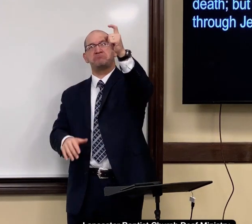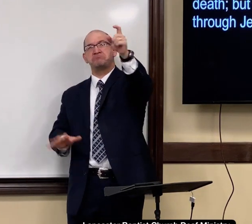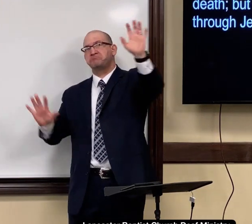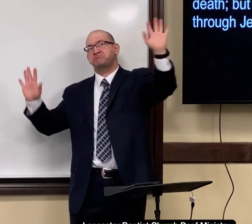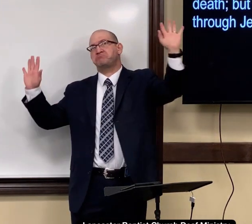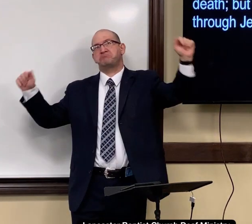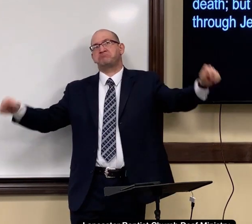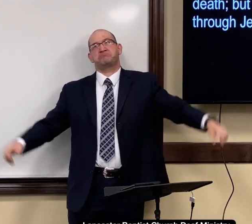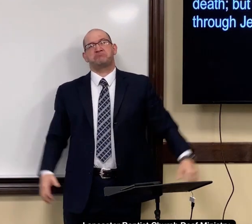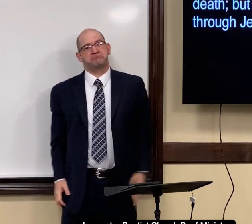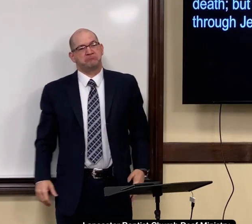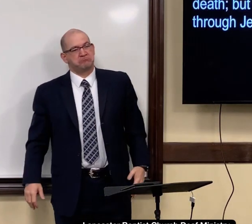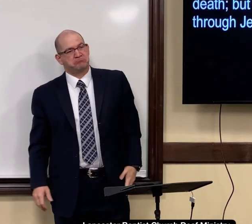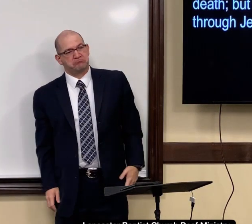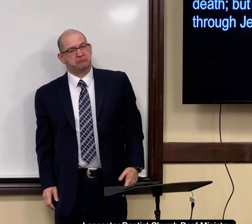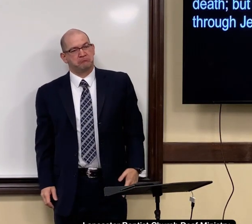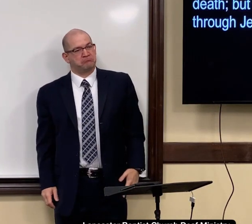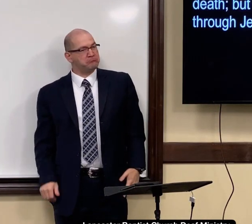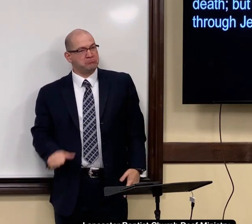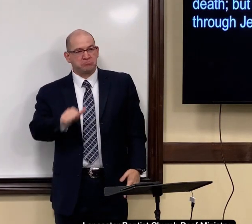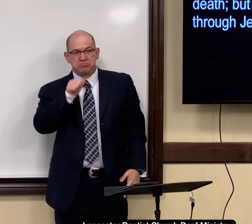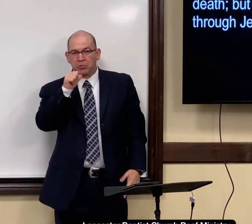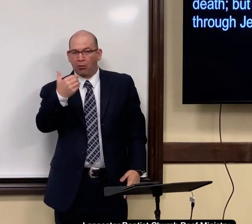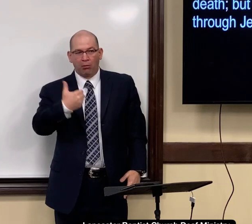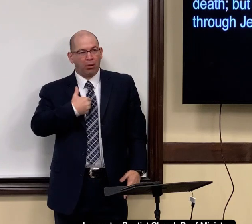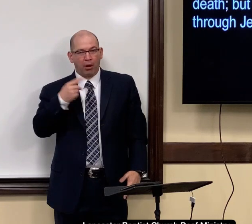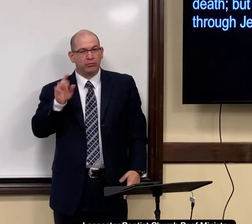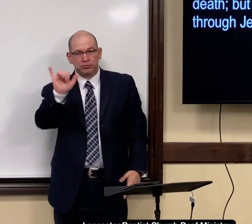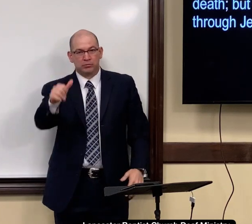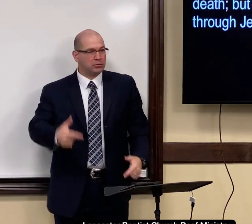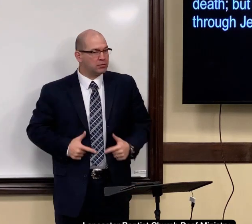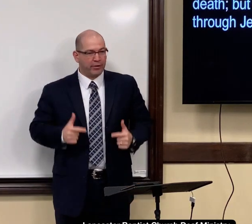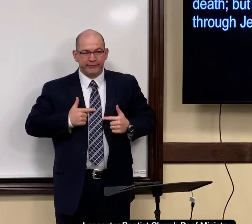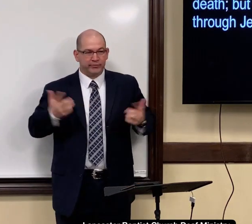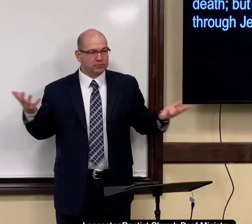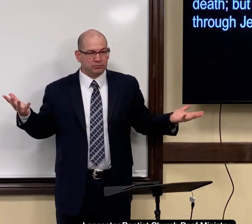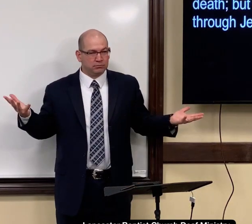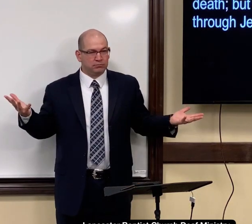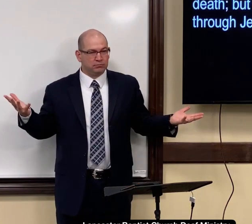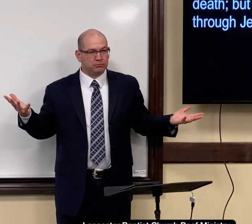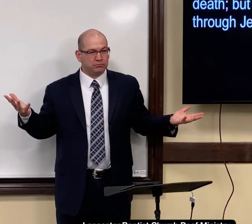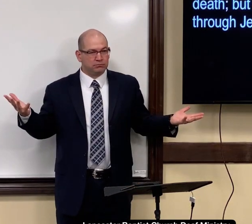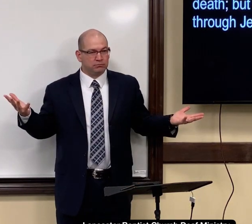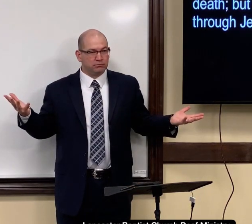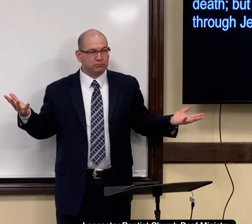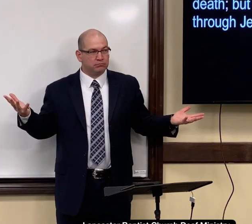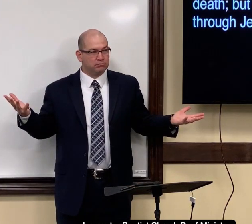say no you know god keep your gift they will not have eternal life